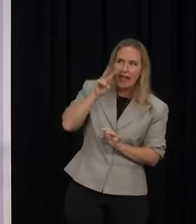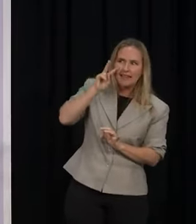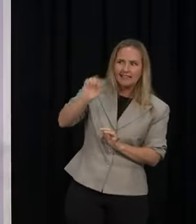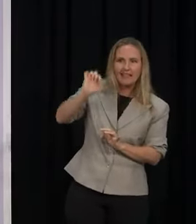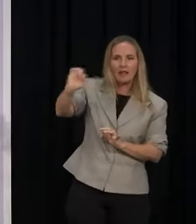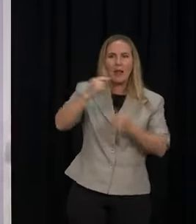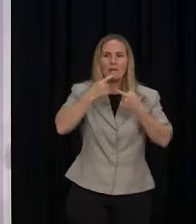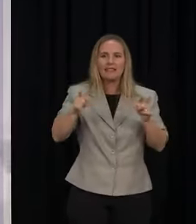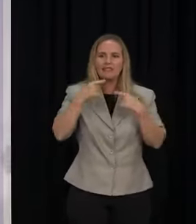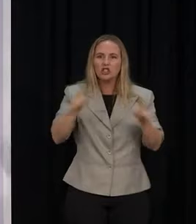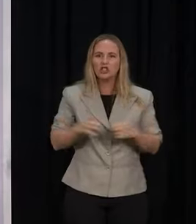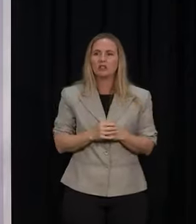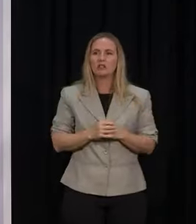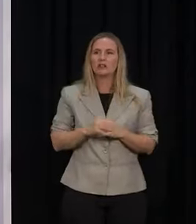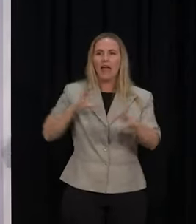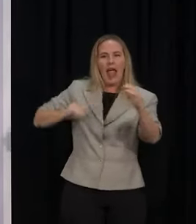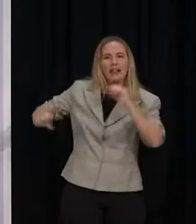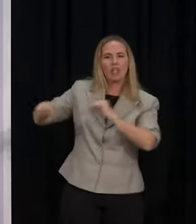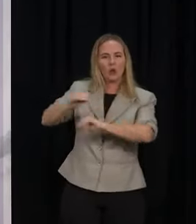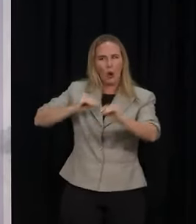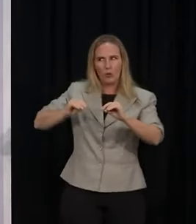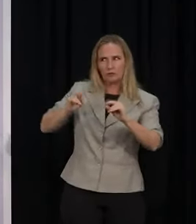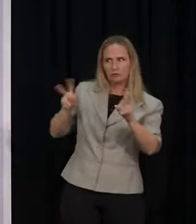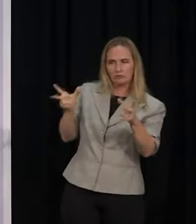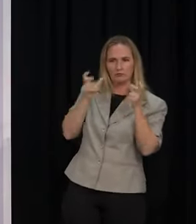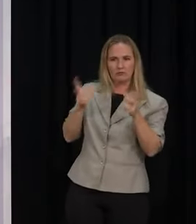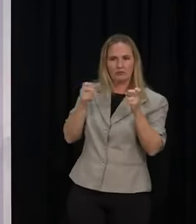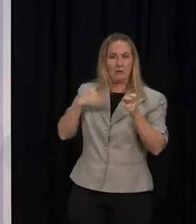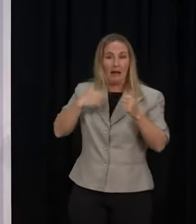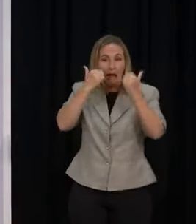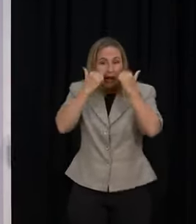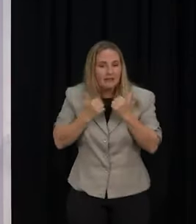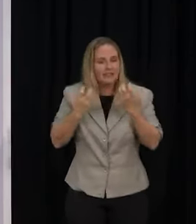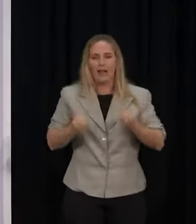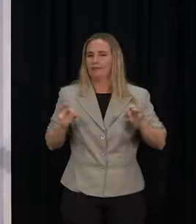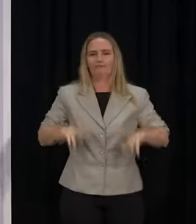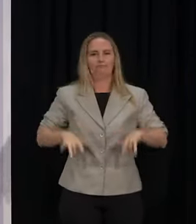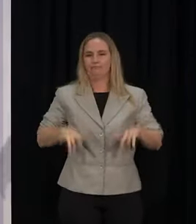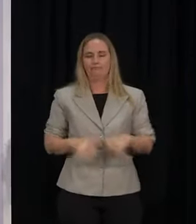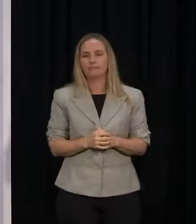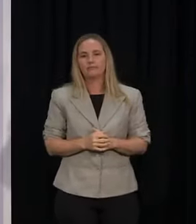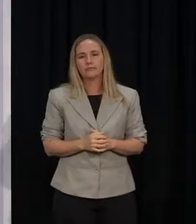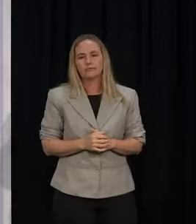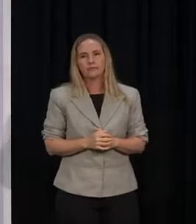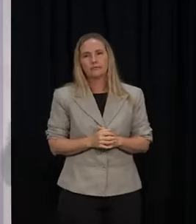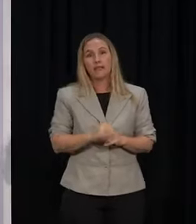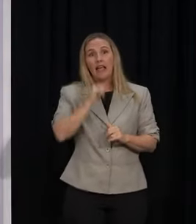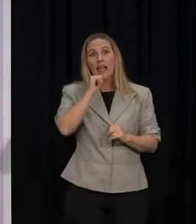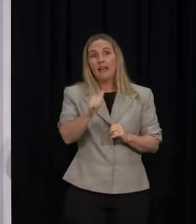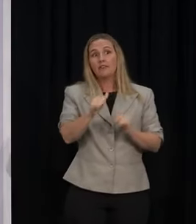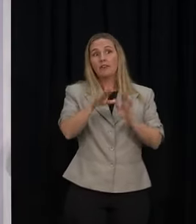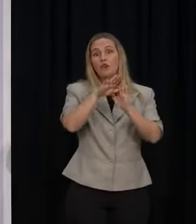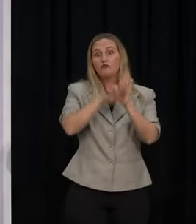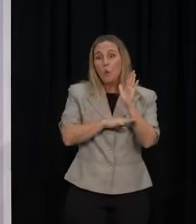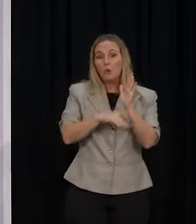anecdata being shared, but we'd want to see the evidence to ensure that we were, that any steps or regulatory changes were actually